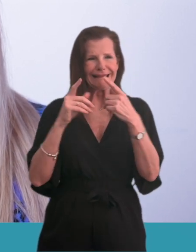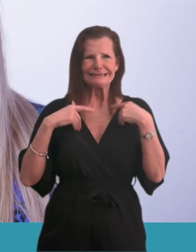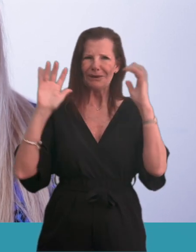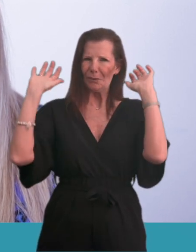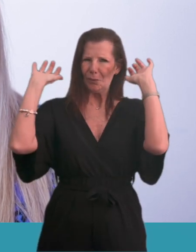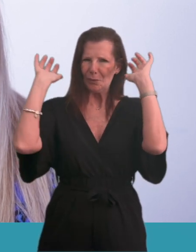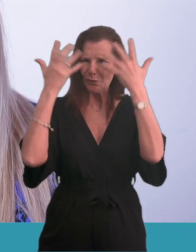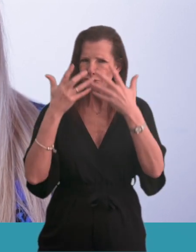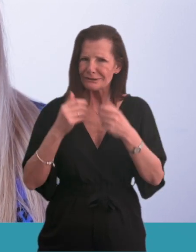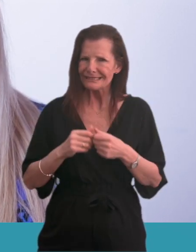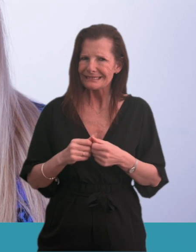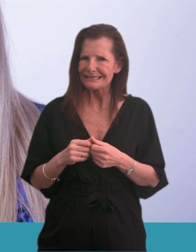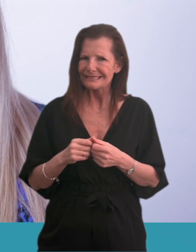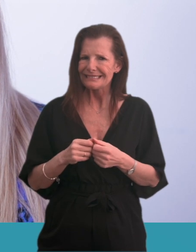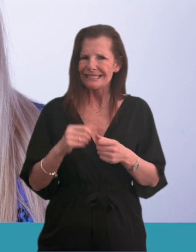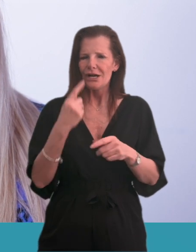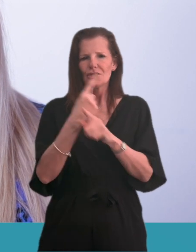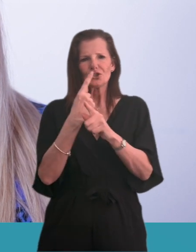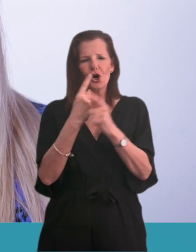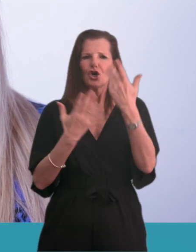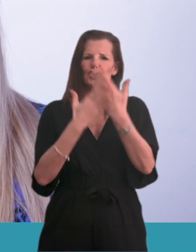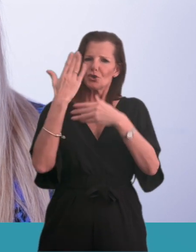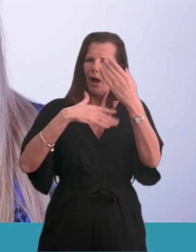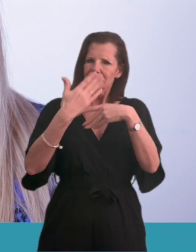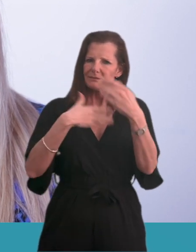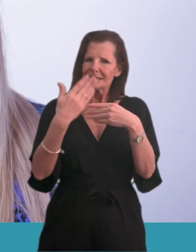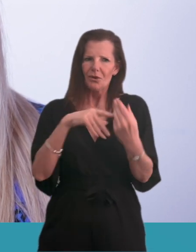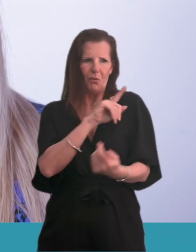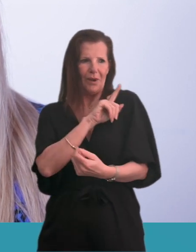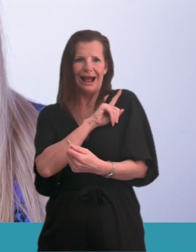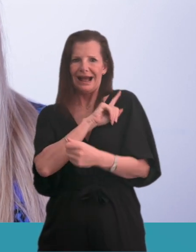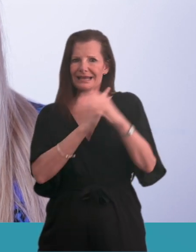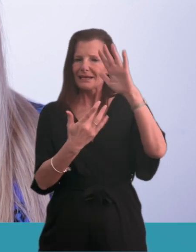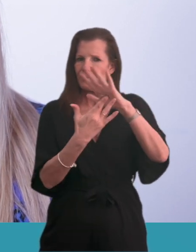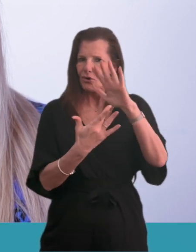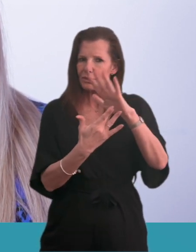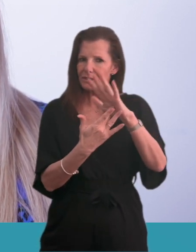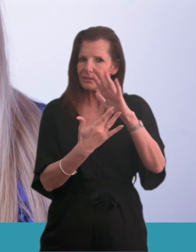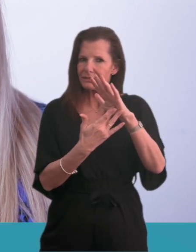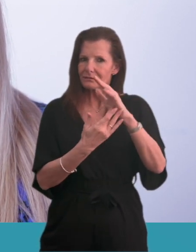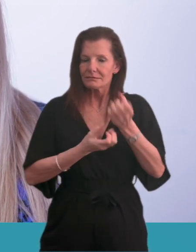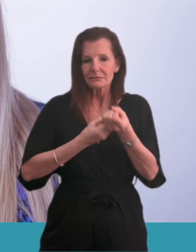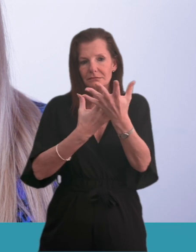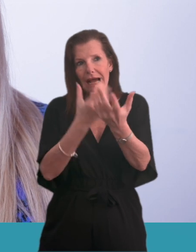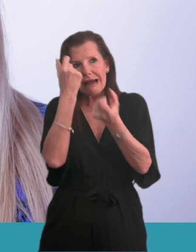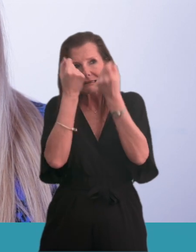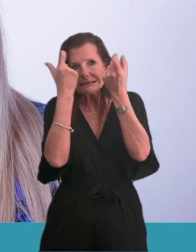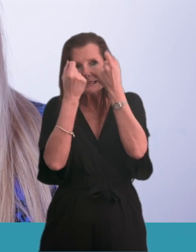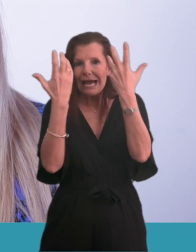changing. We have talked about why we need new hospital facilities in our area. We shared ideas for how we might fix